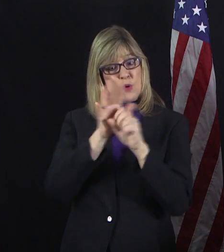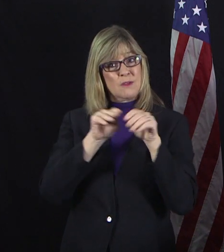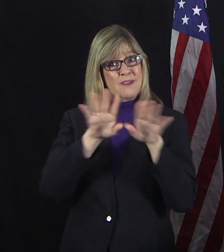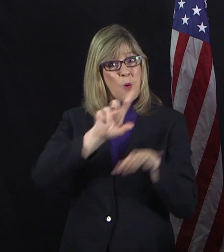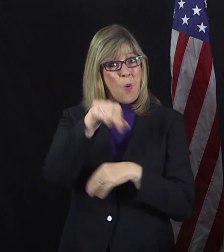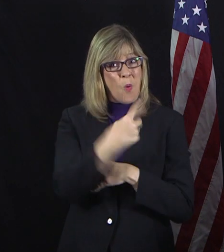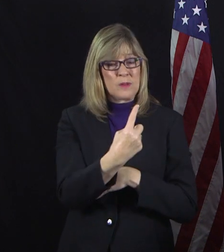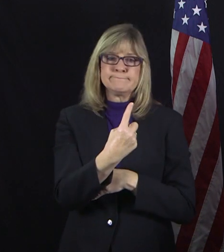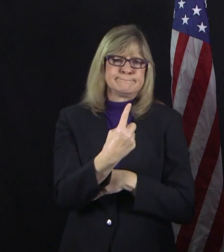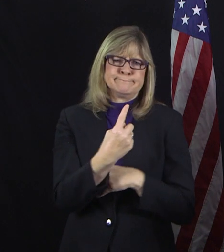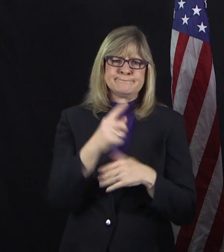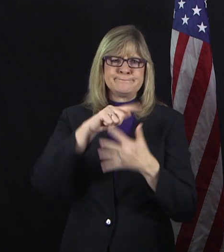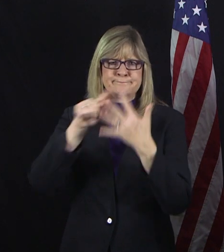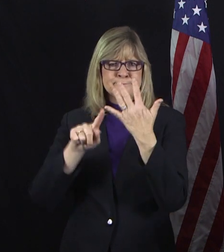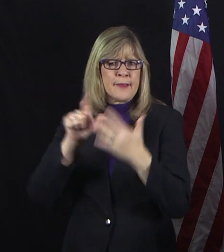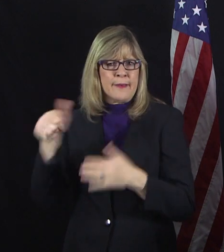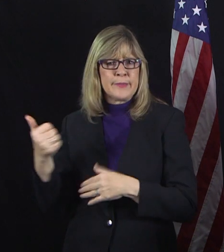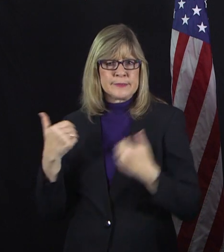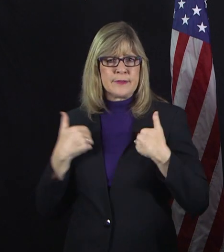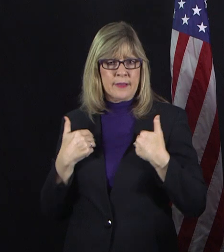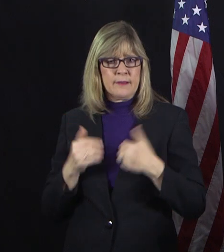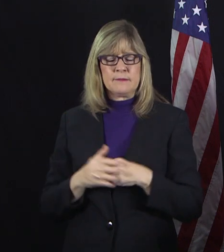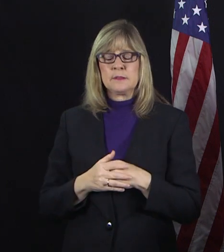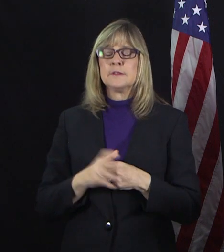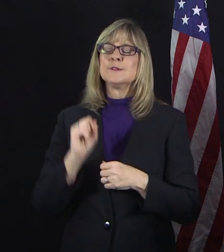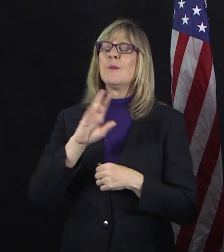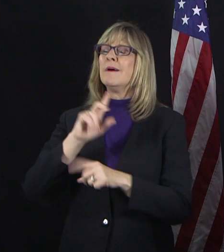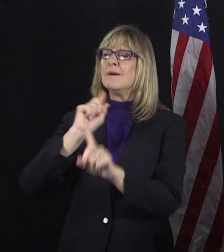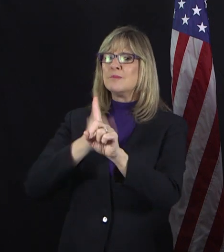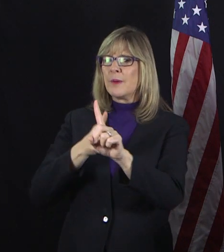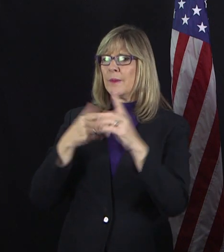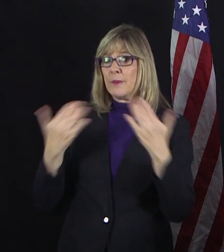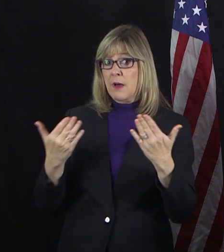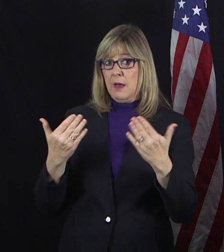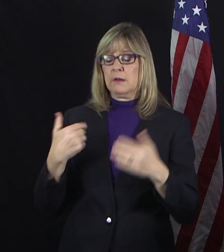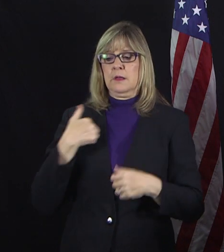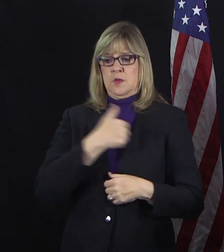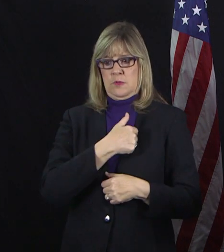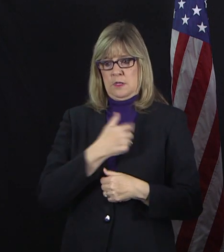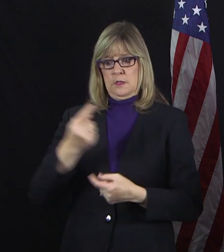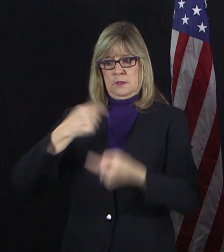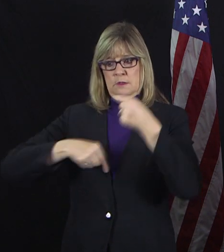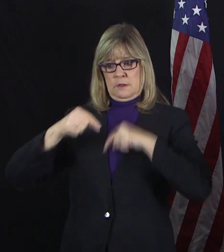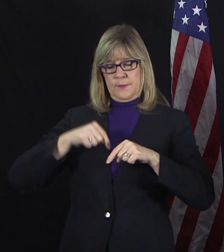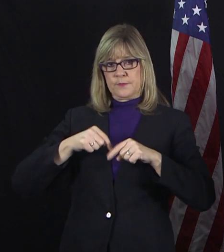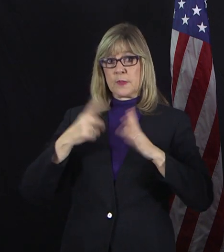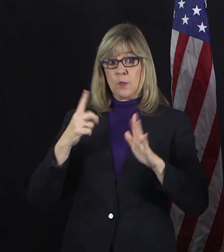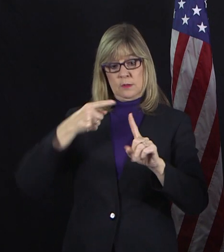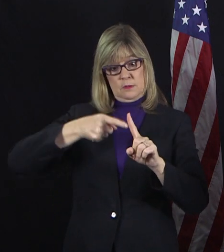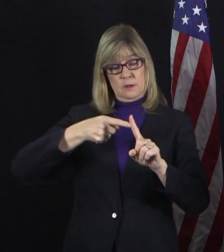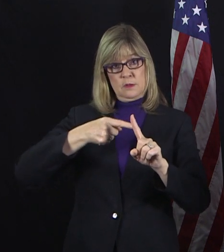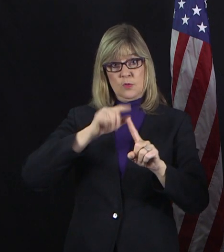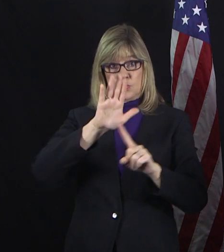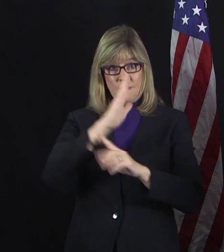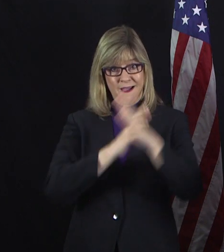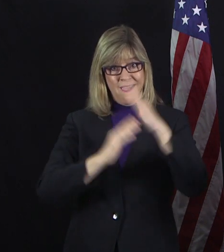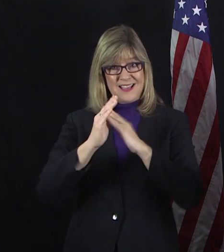of the day, it gets back to where we started with this. And the best things that you can do is wash your hands,